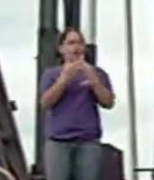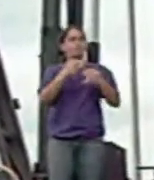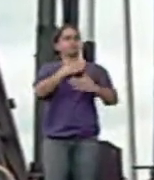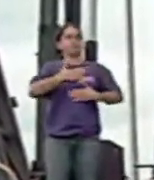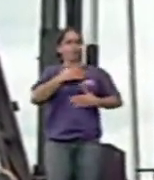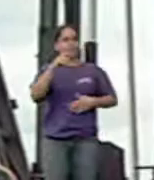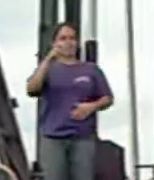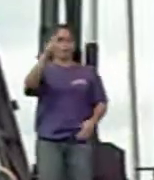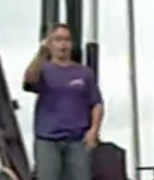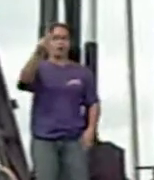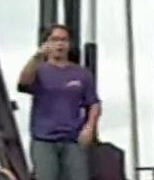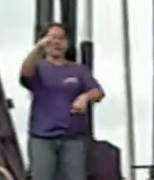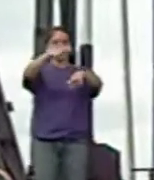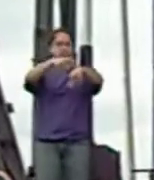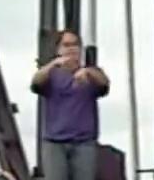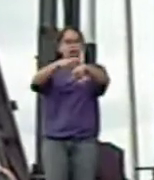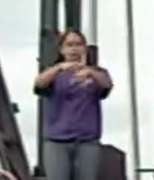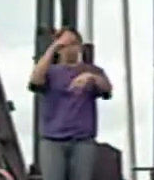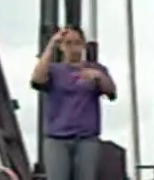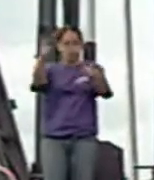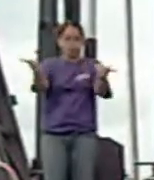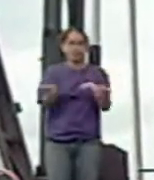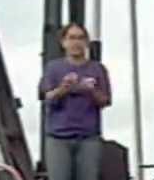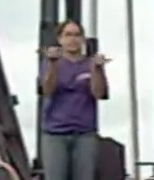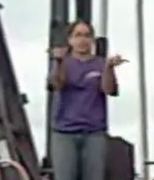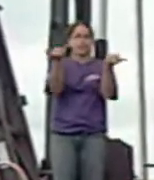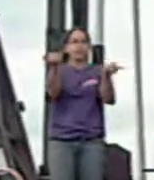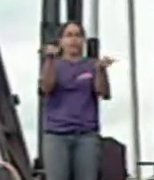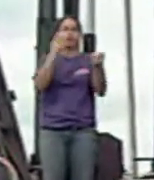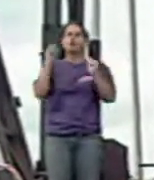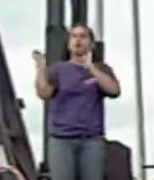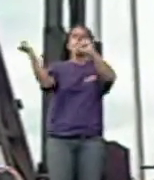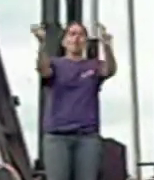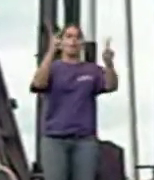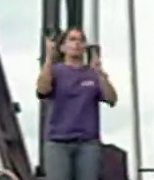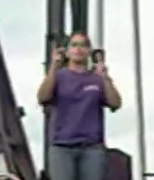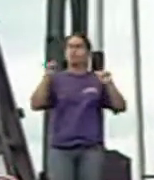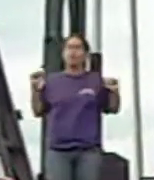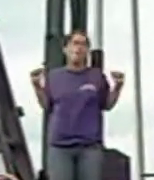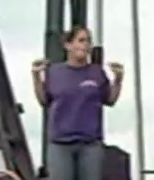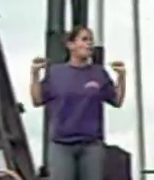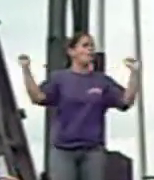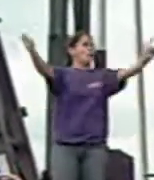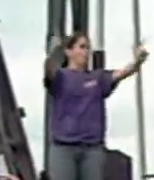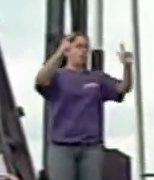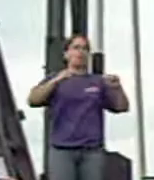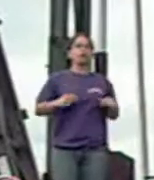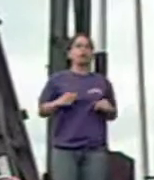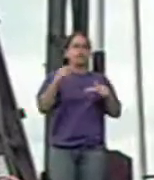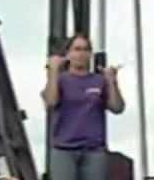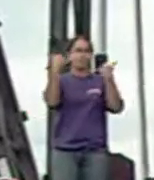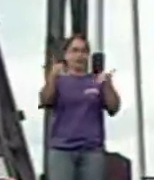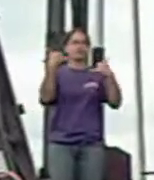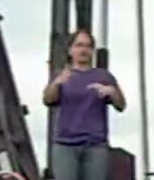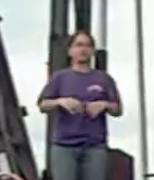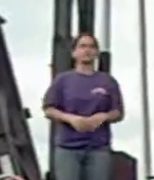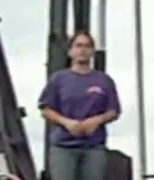The time has come for a place where everybody, everybody can play.